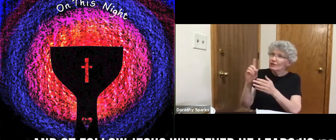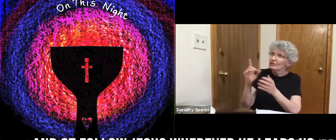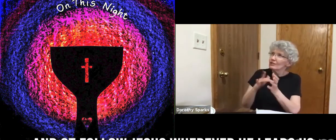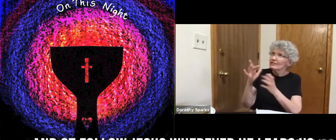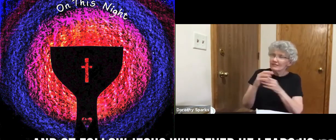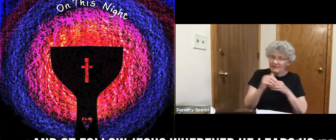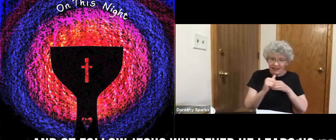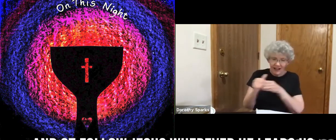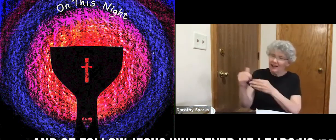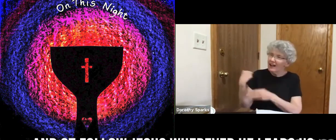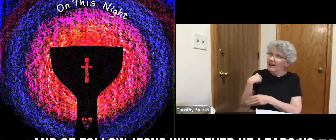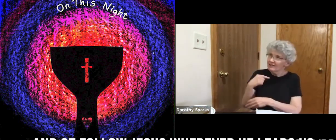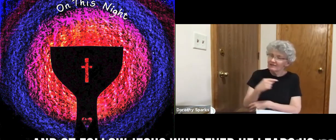he leads us.